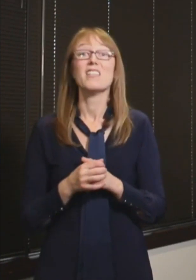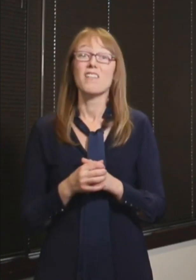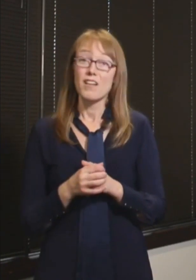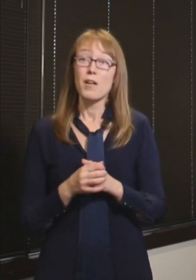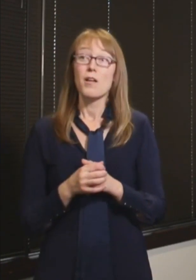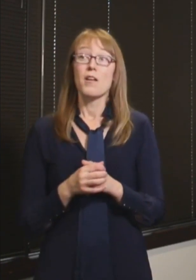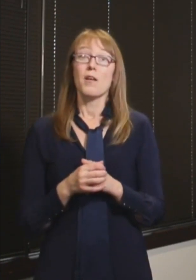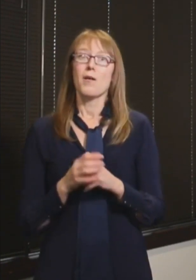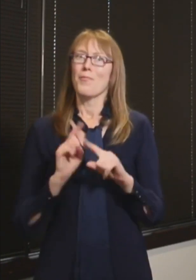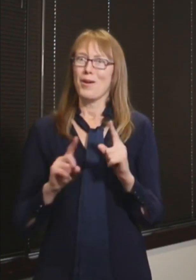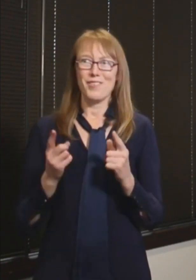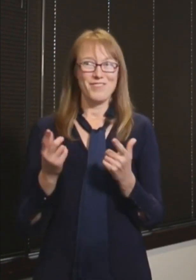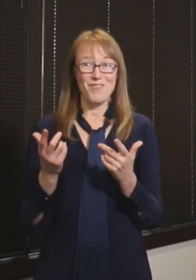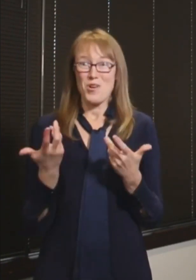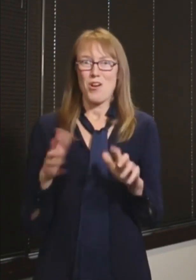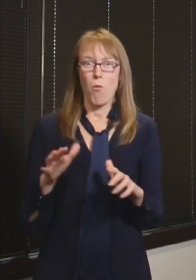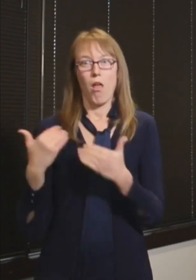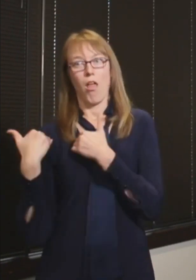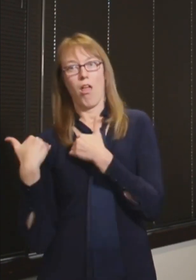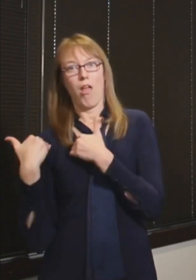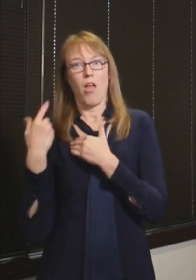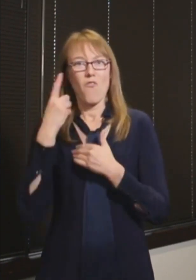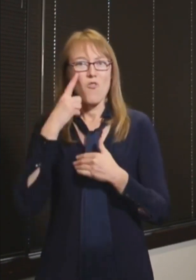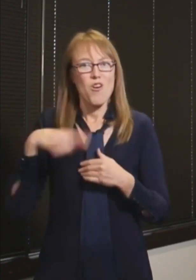like mask wearing and social distancing and hand washing. you.